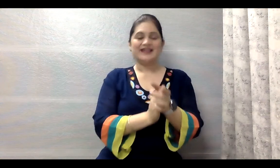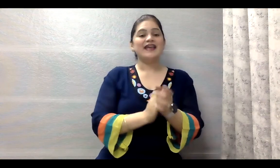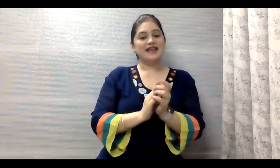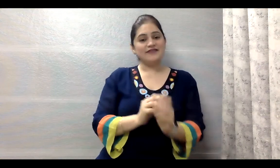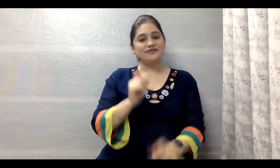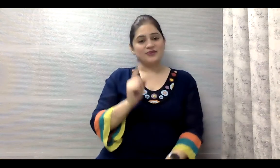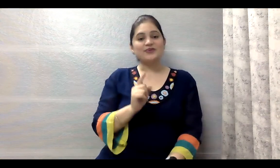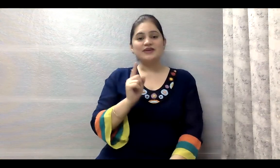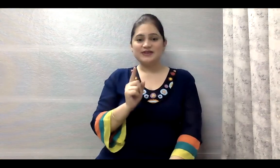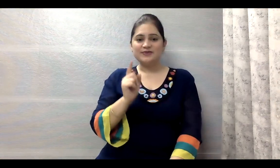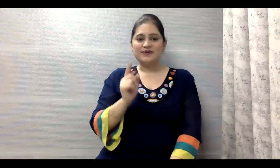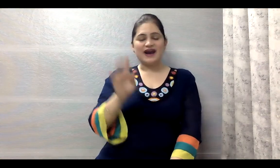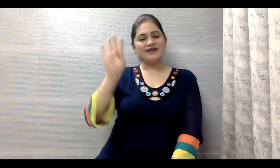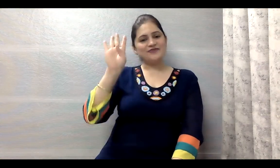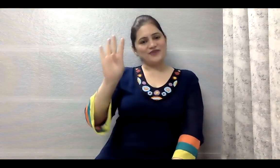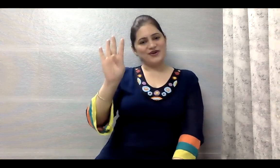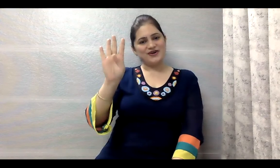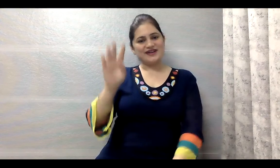F-O-U-R-4,